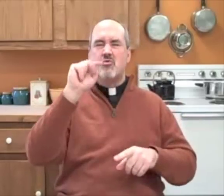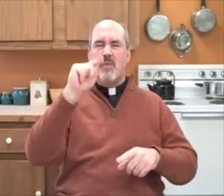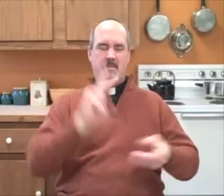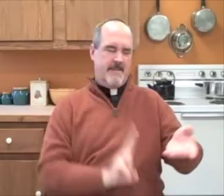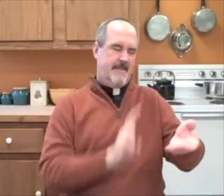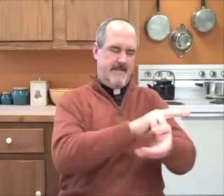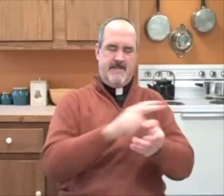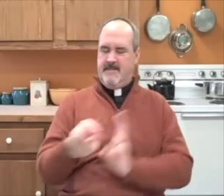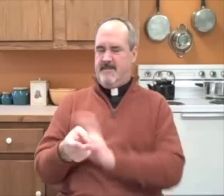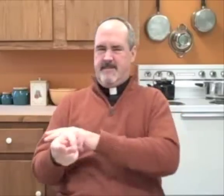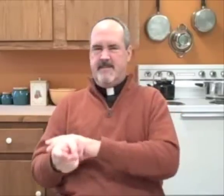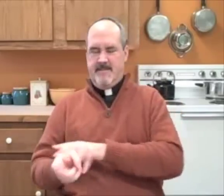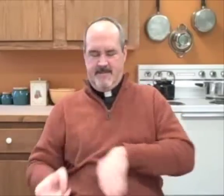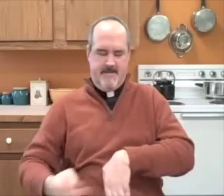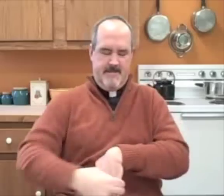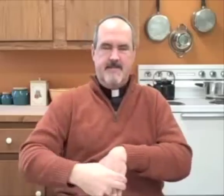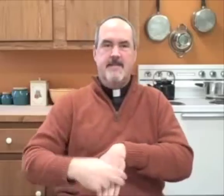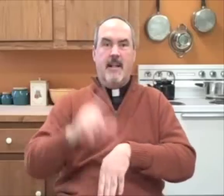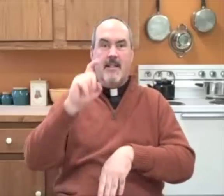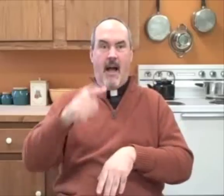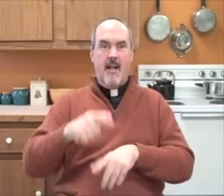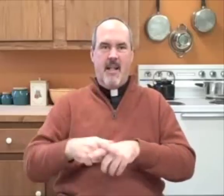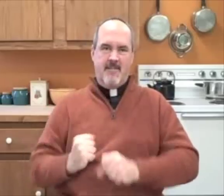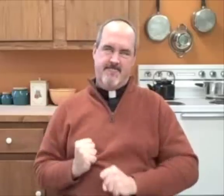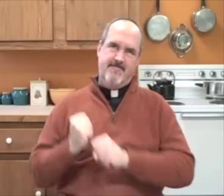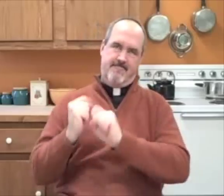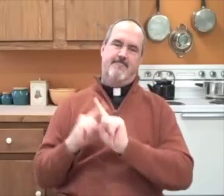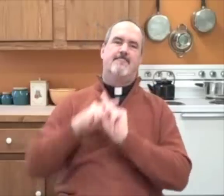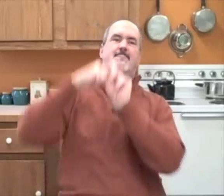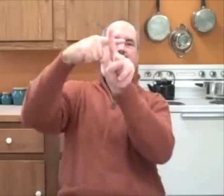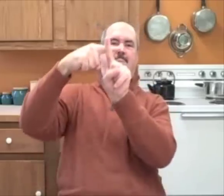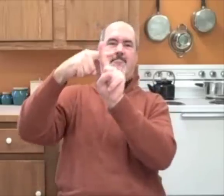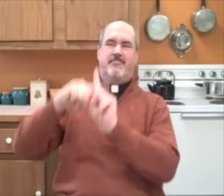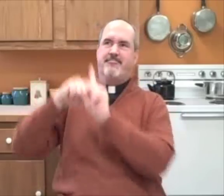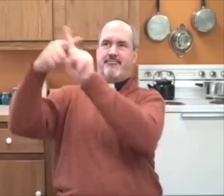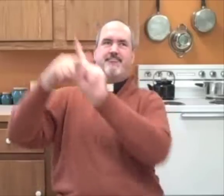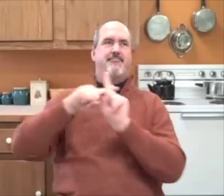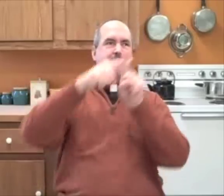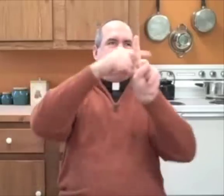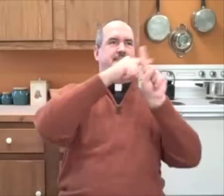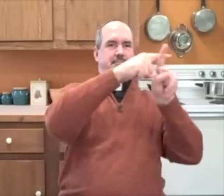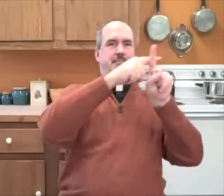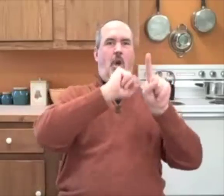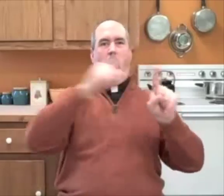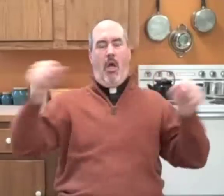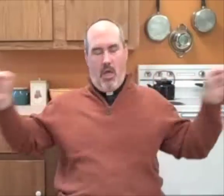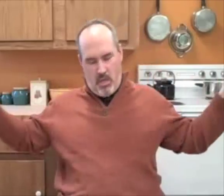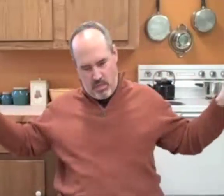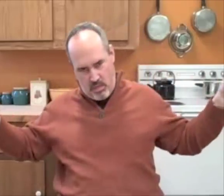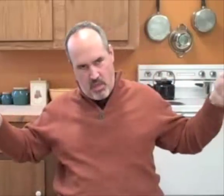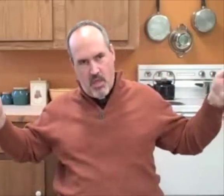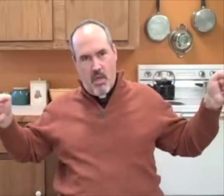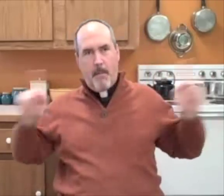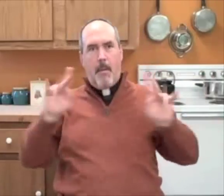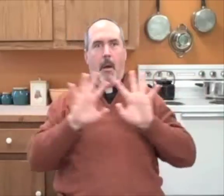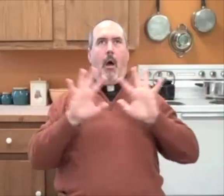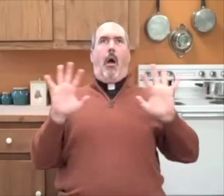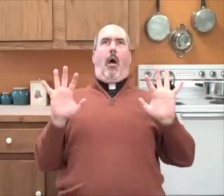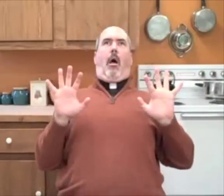And then they were hoisted up. All of them hung there. Some people in the crowd shouting at them,